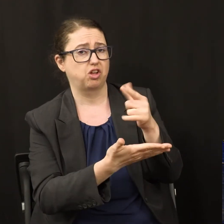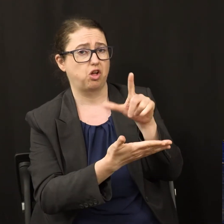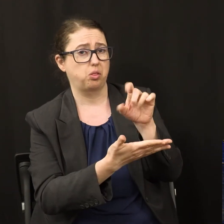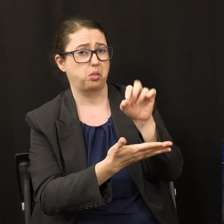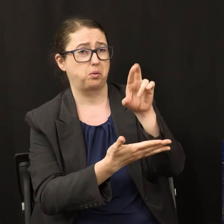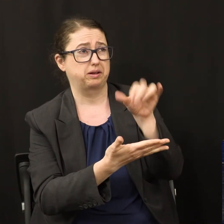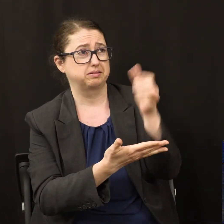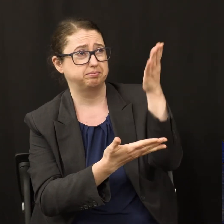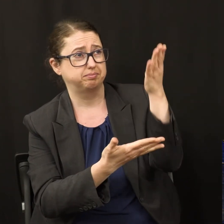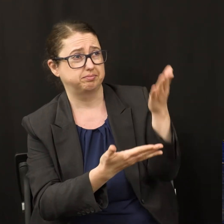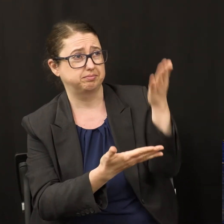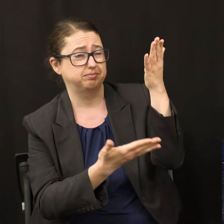Worship Him.